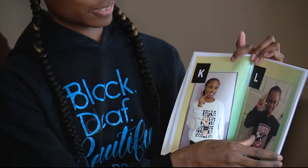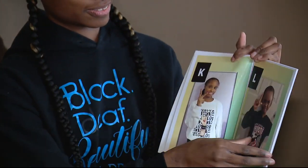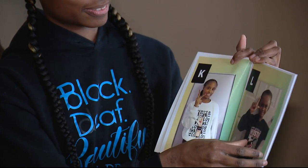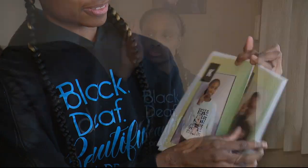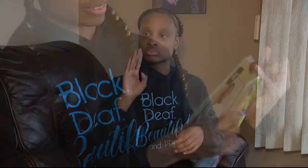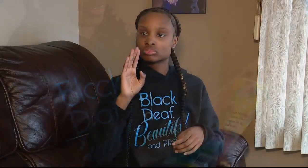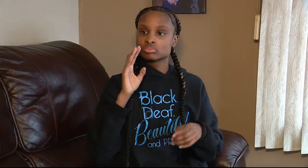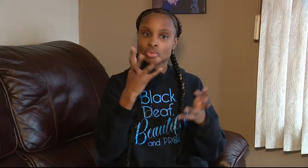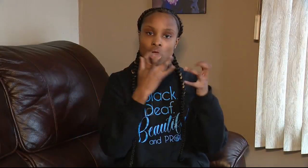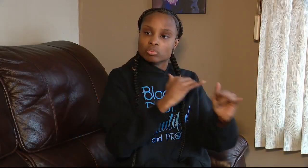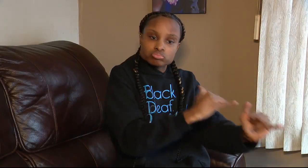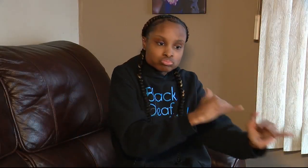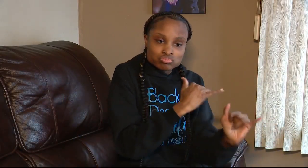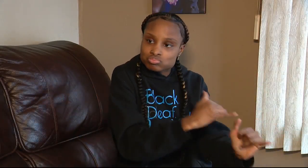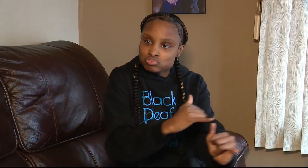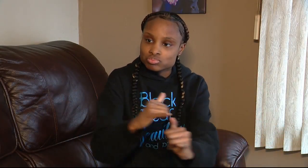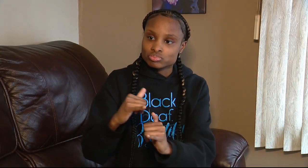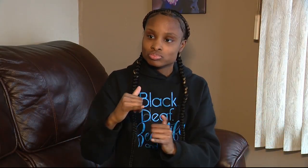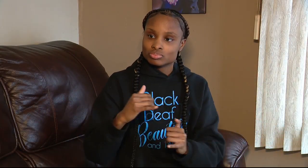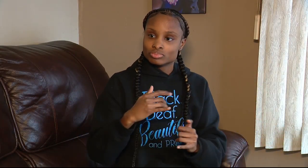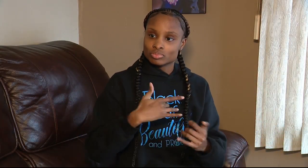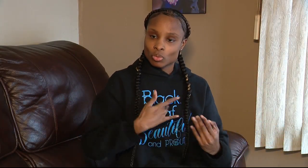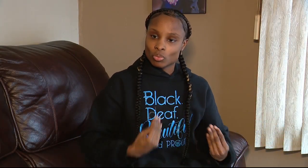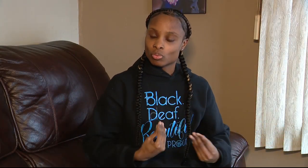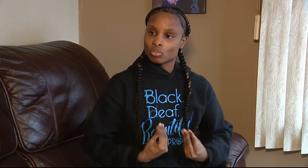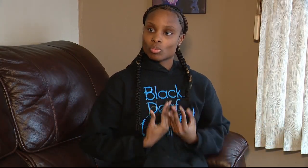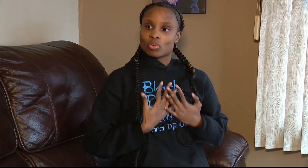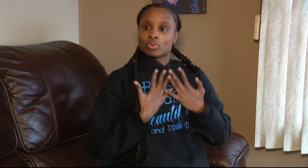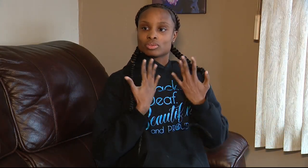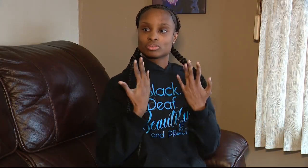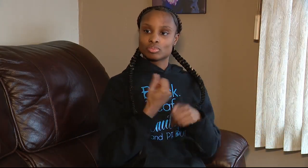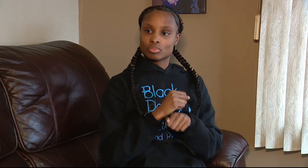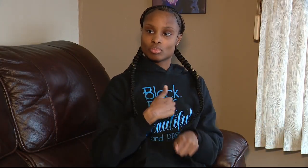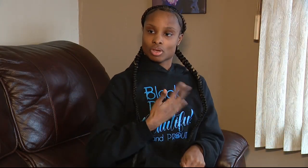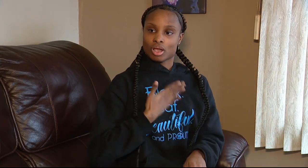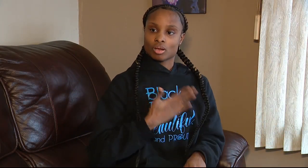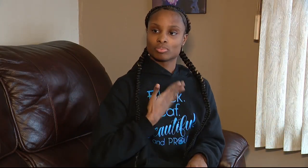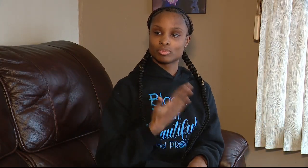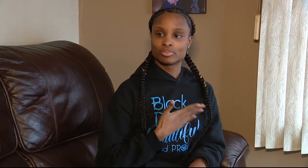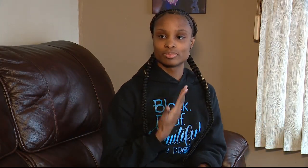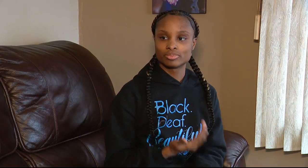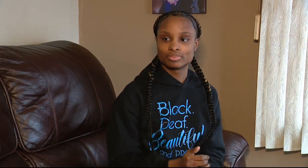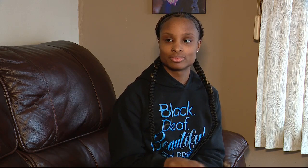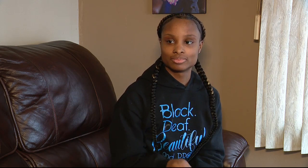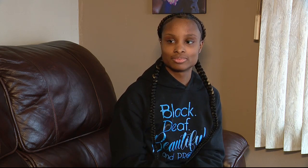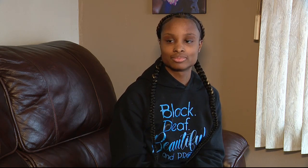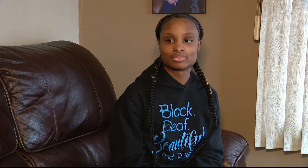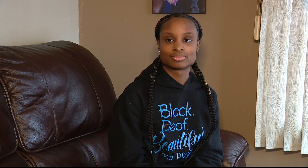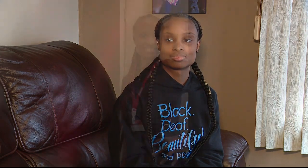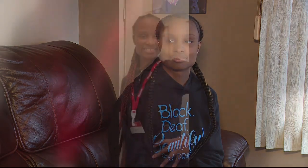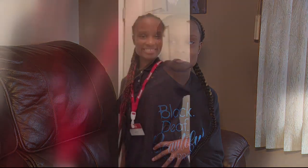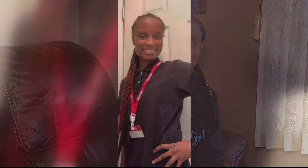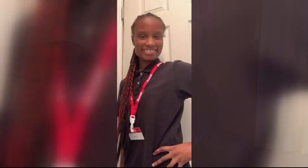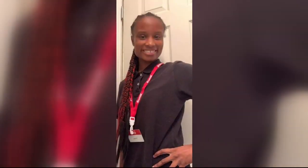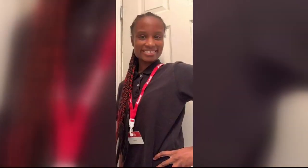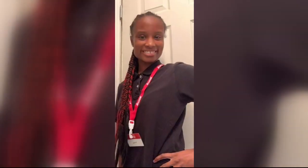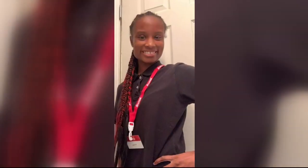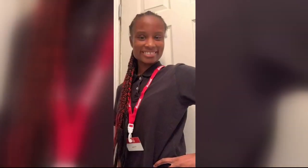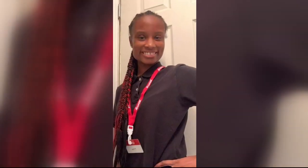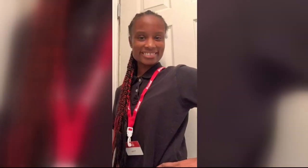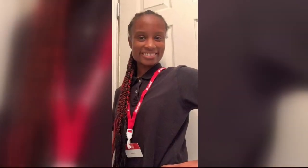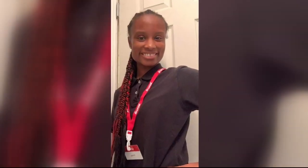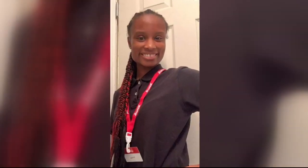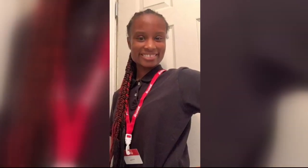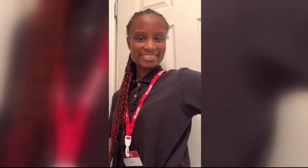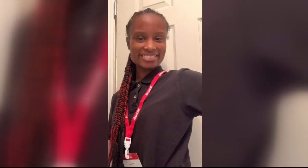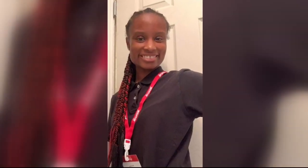than that. It's really important that black and browns people are seeing ourselves in our books and our language because it gives us inspiration